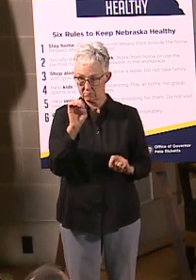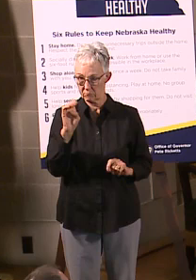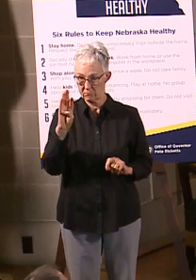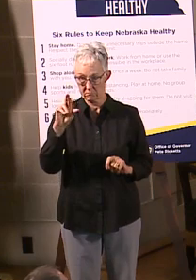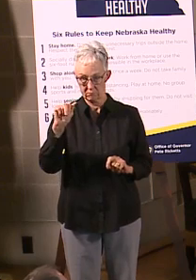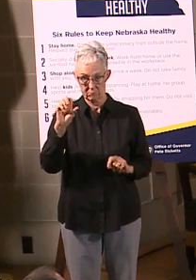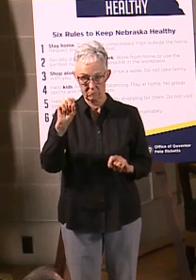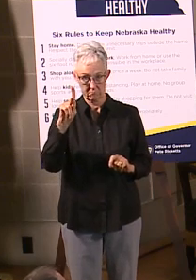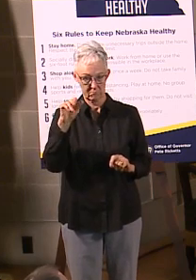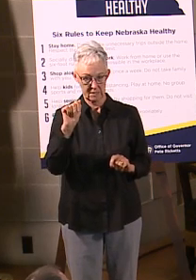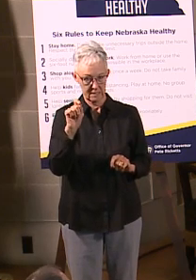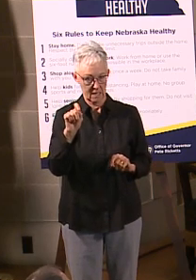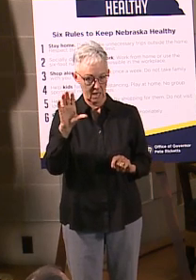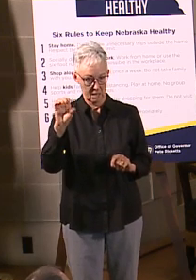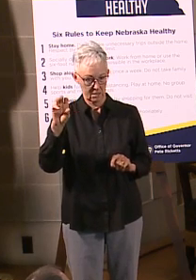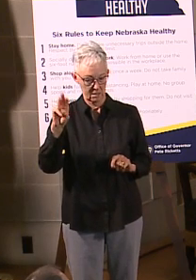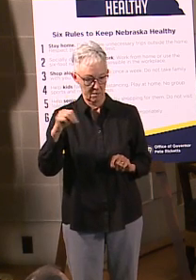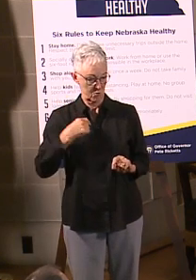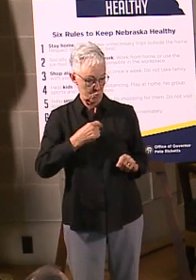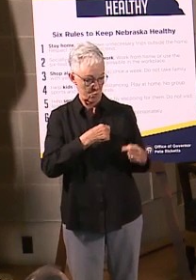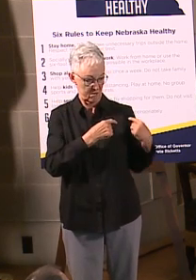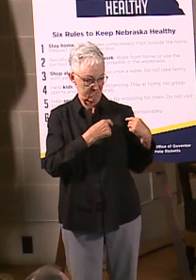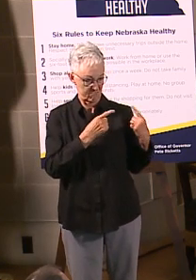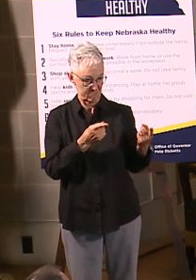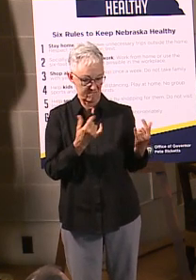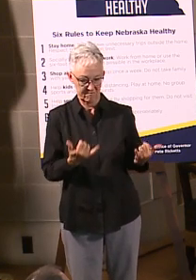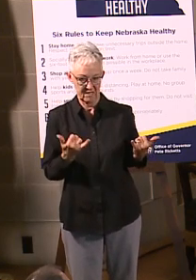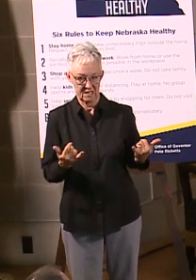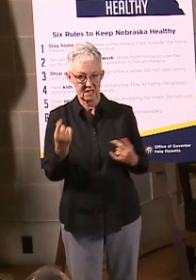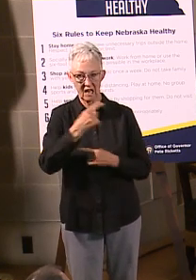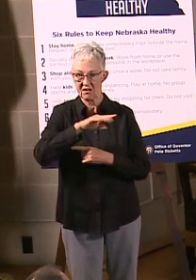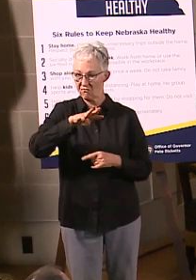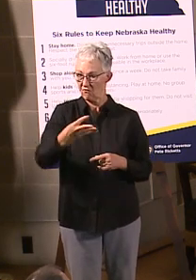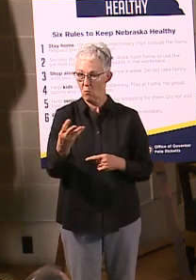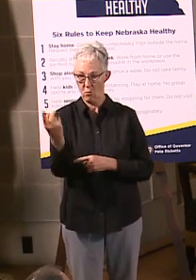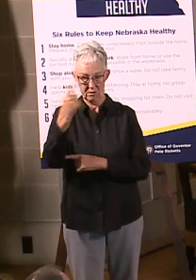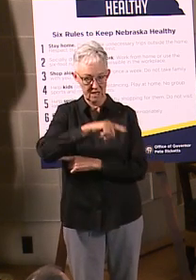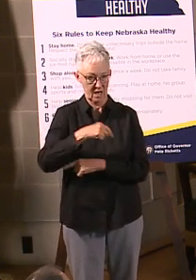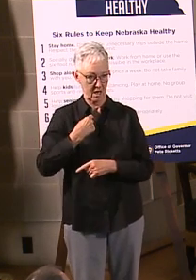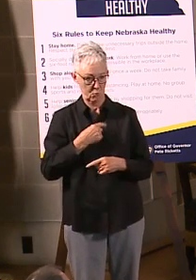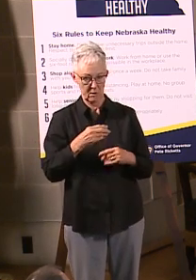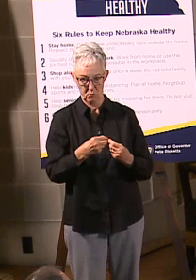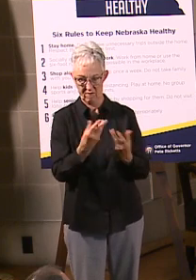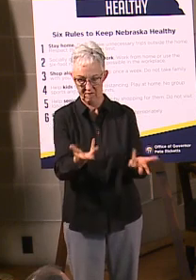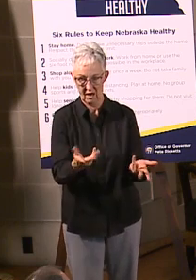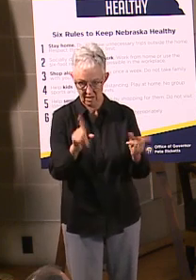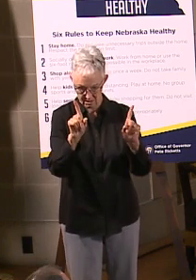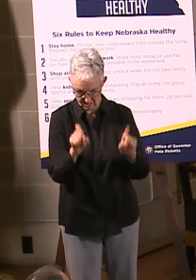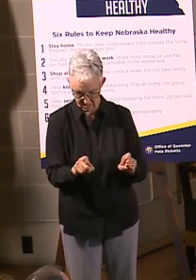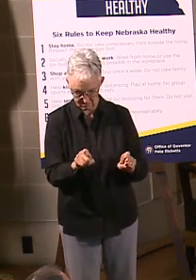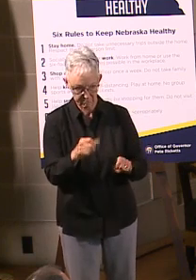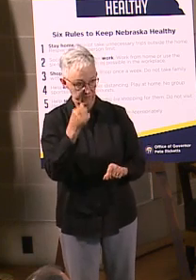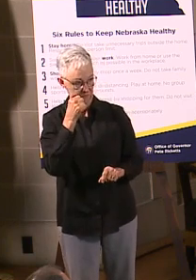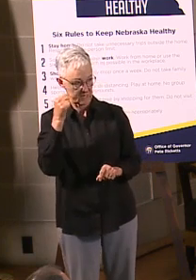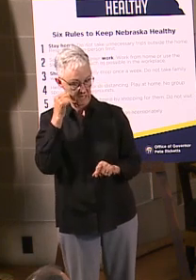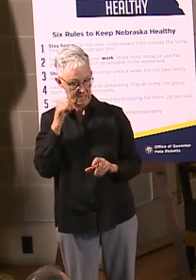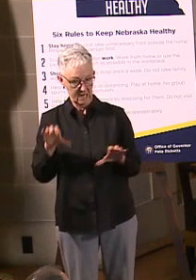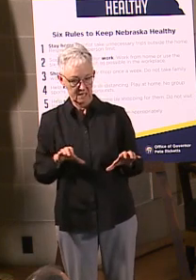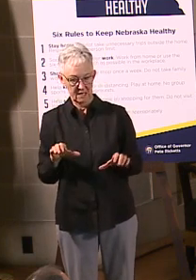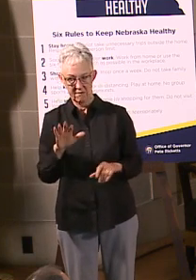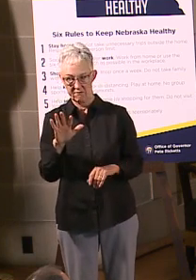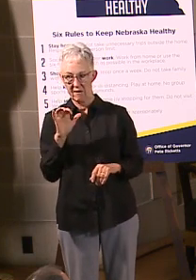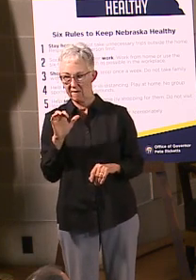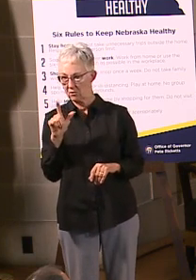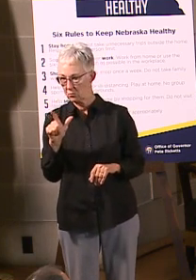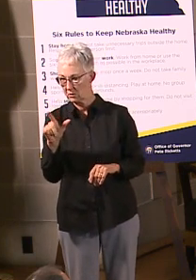three full days. We're on our fourth day in Omaha and Grand Island. Yesterday we completed 526 tests. We have